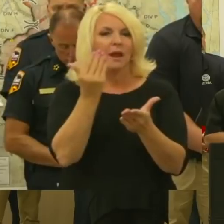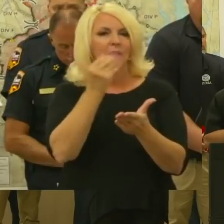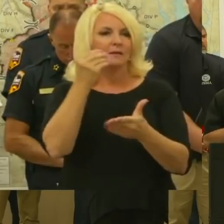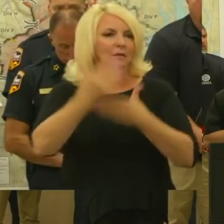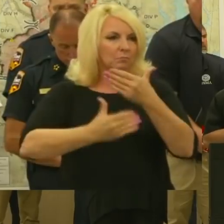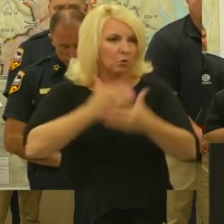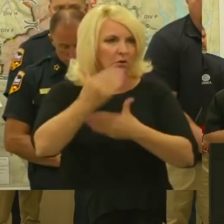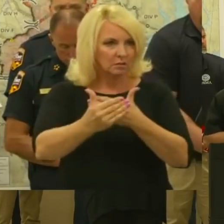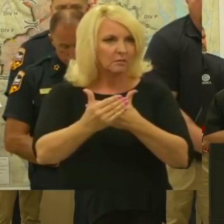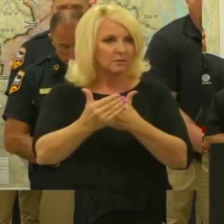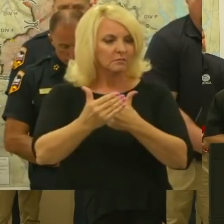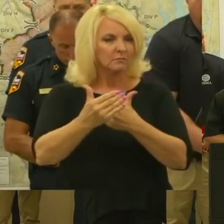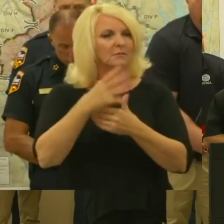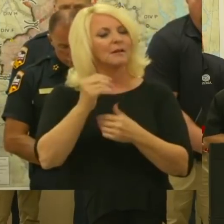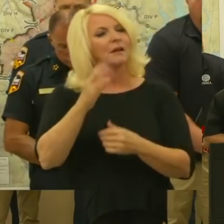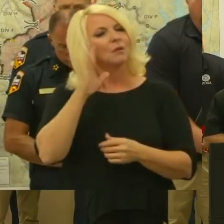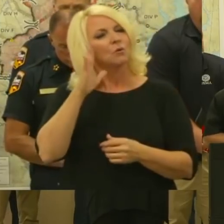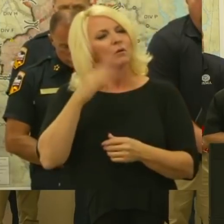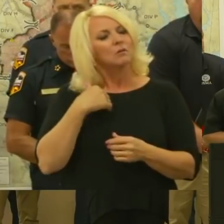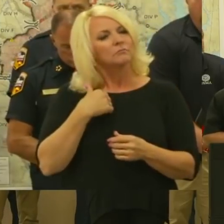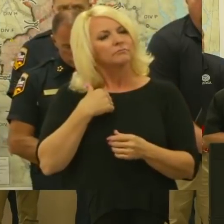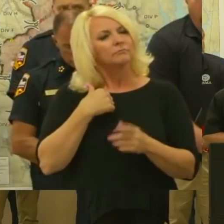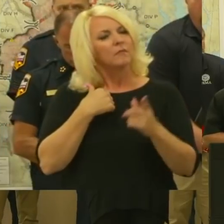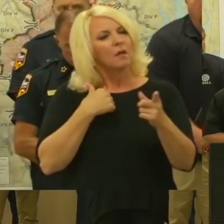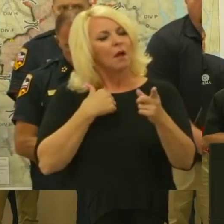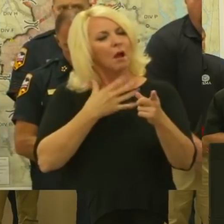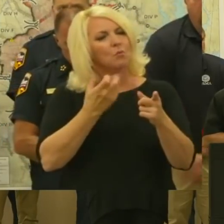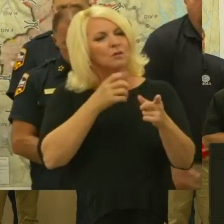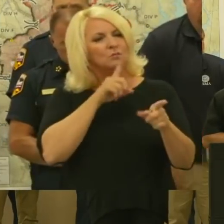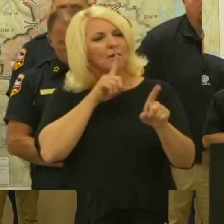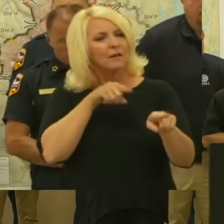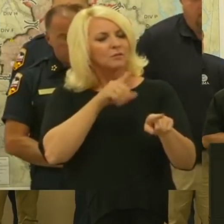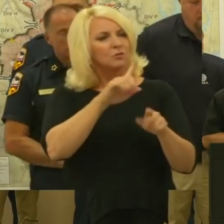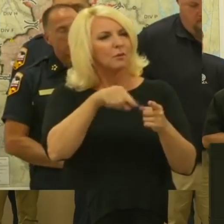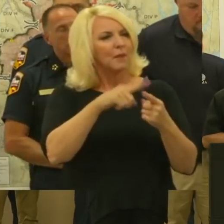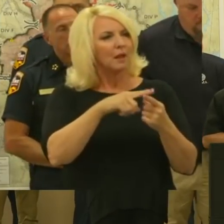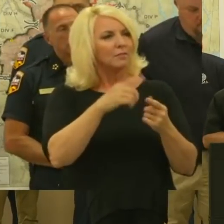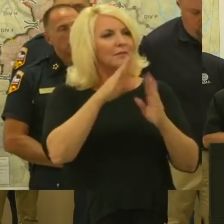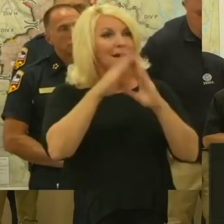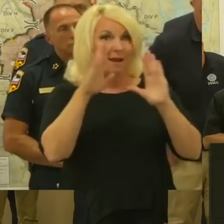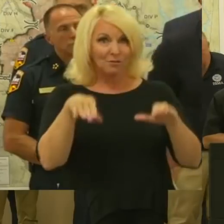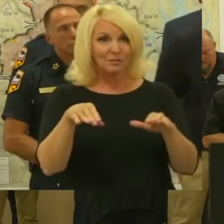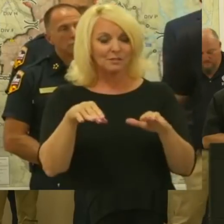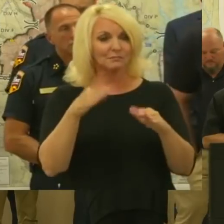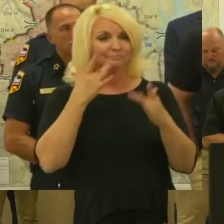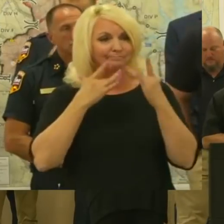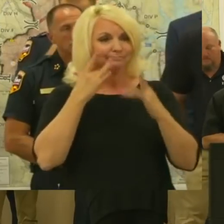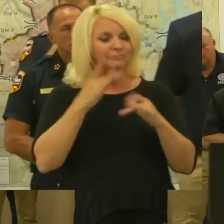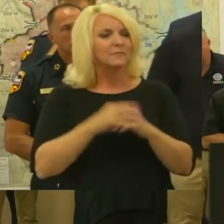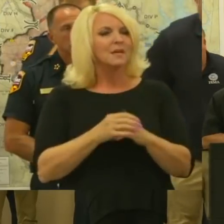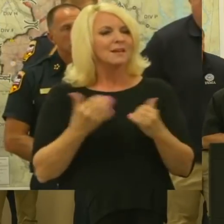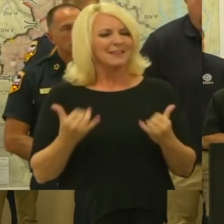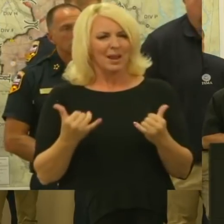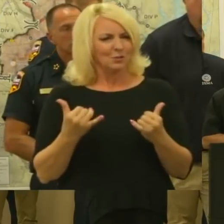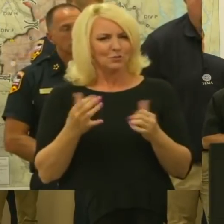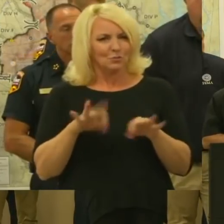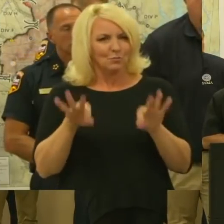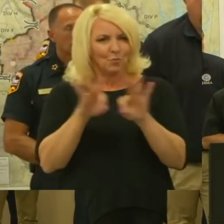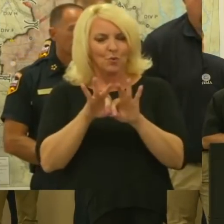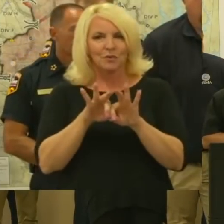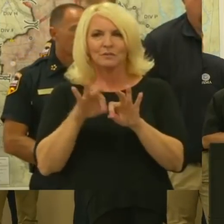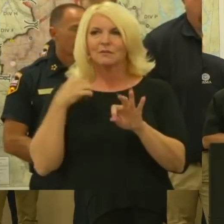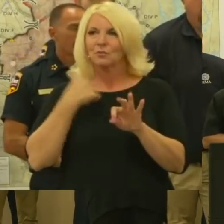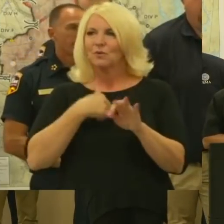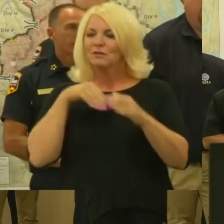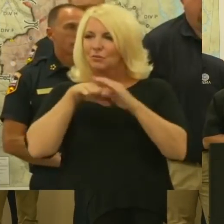just do on a follow up on the issue of housing. You know, we are we are this is why it's so important to go into the the local